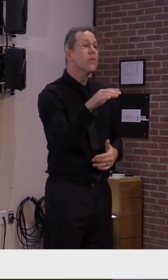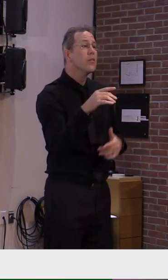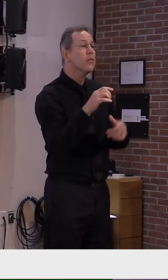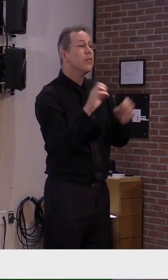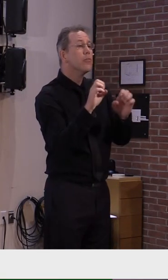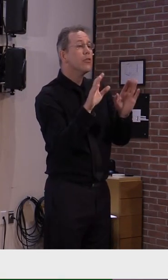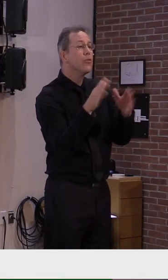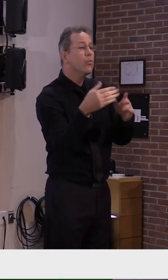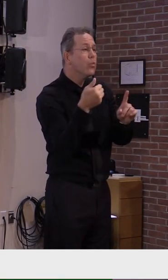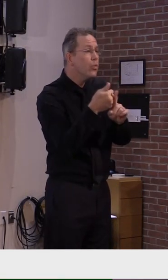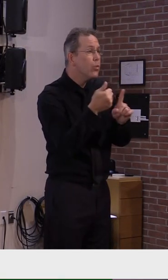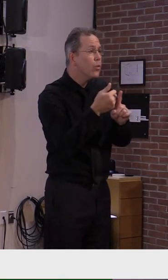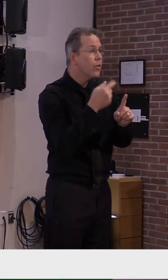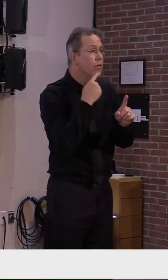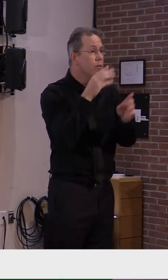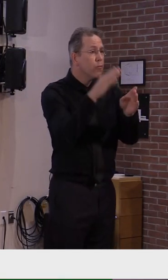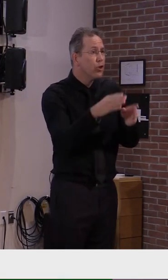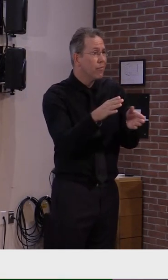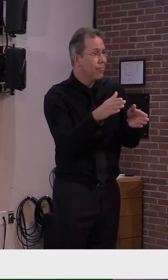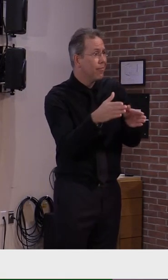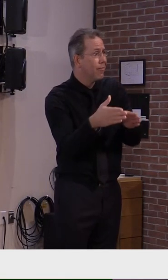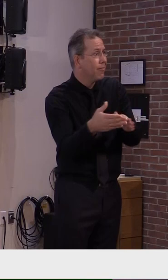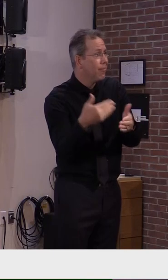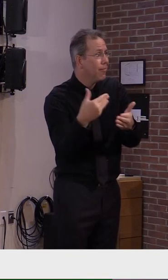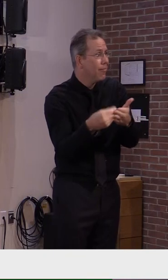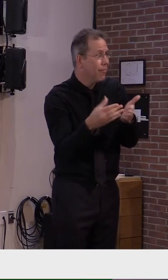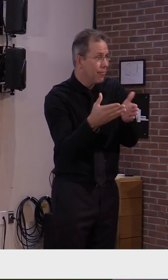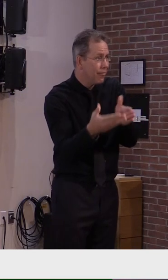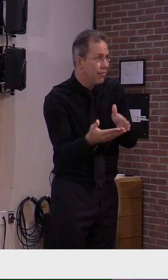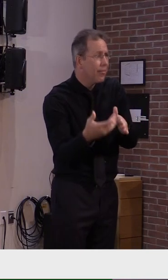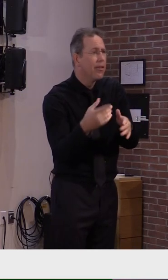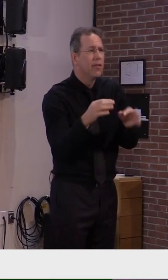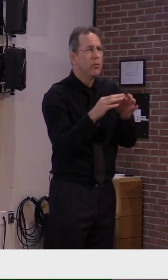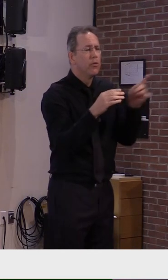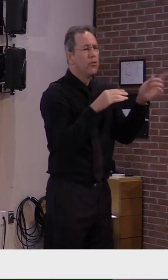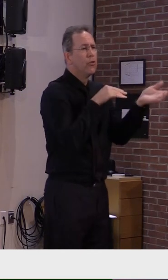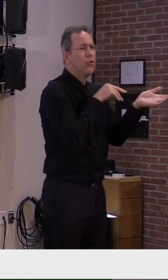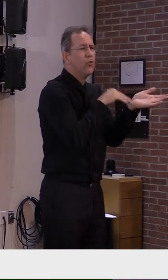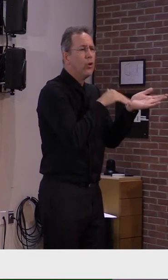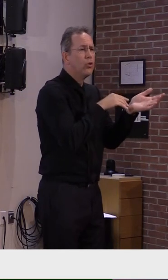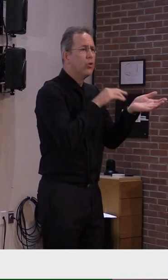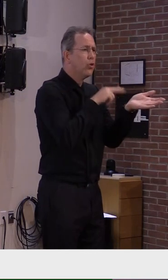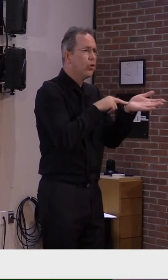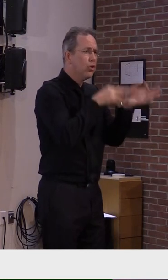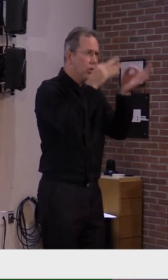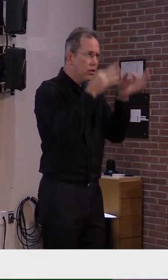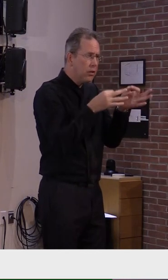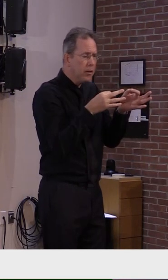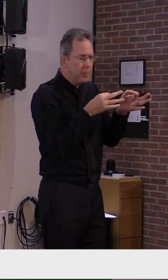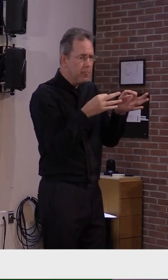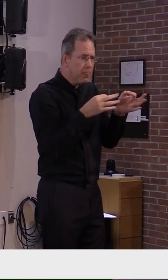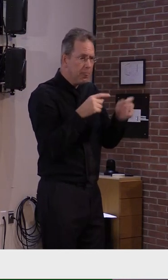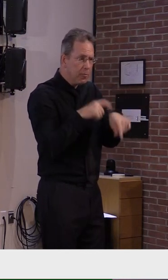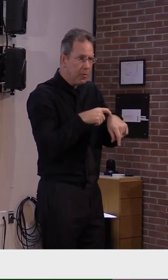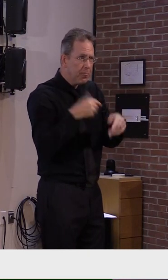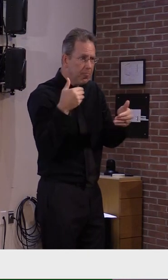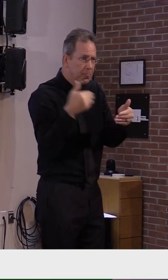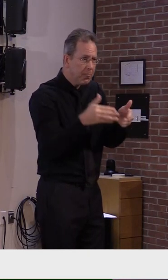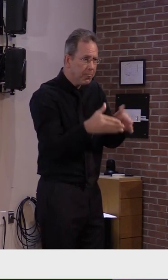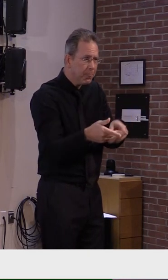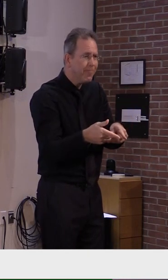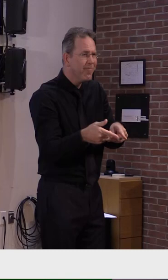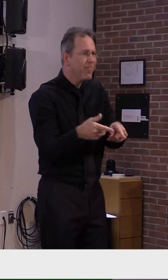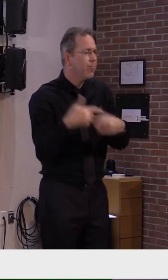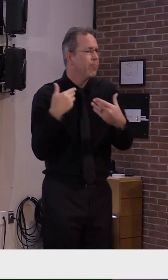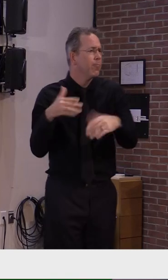as well. And then in outpatient clinics, visitors, family members are not